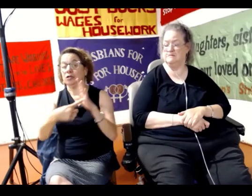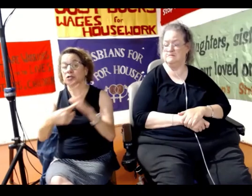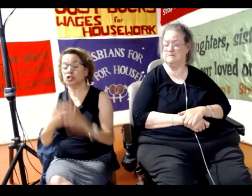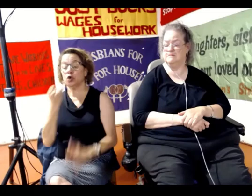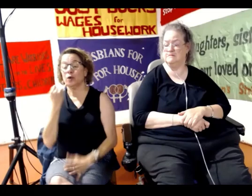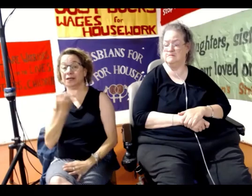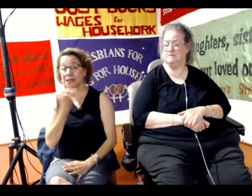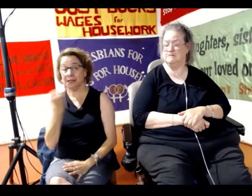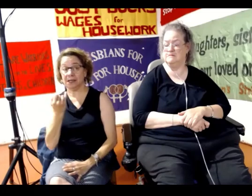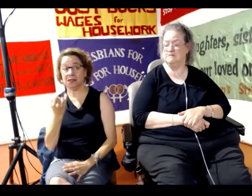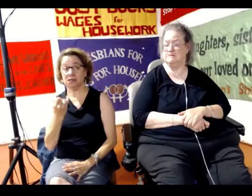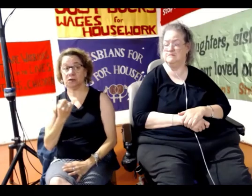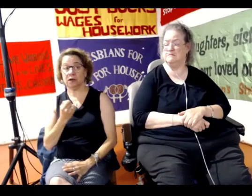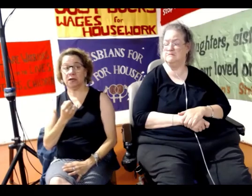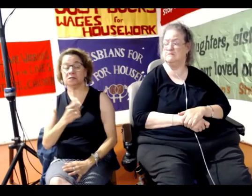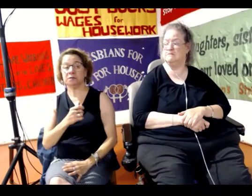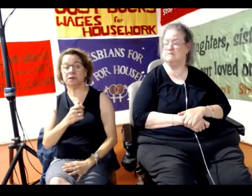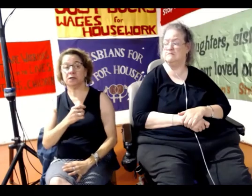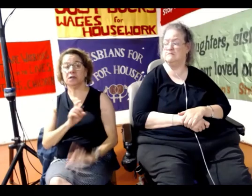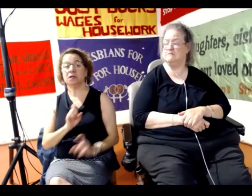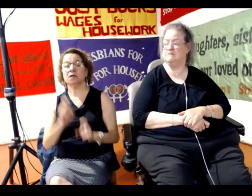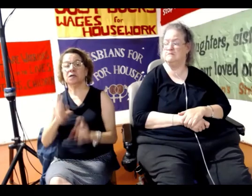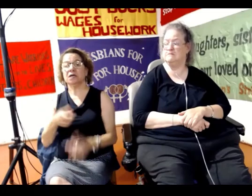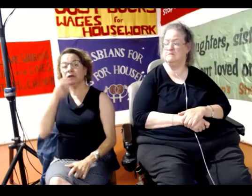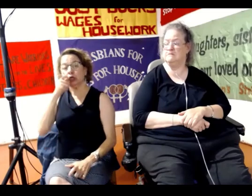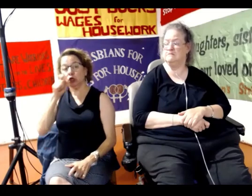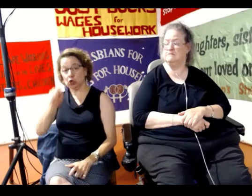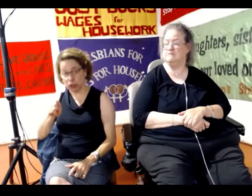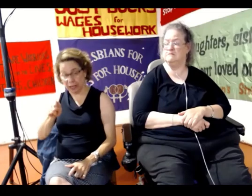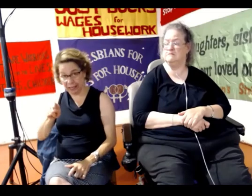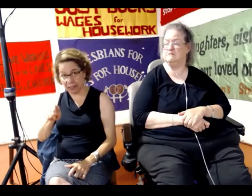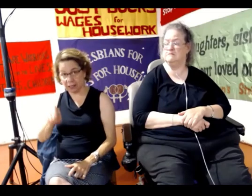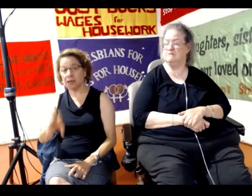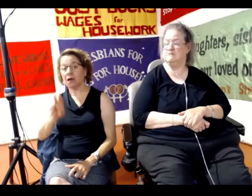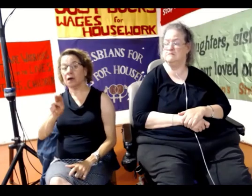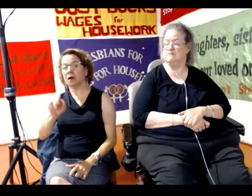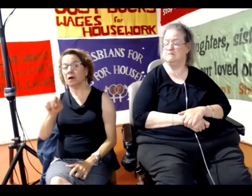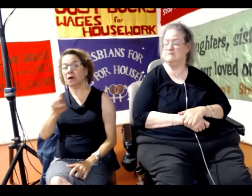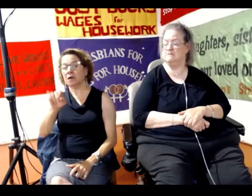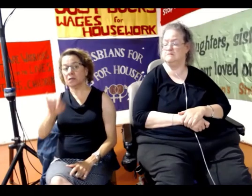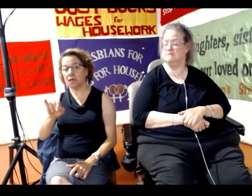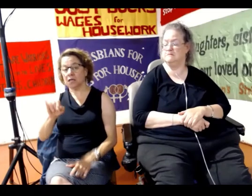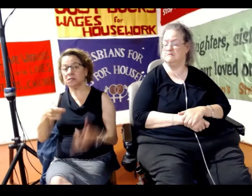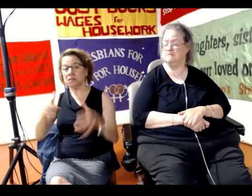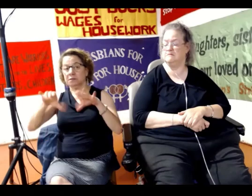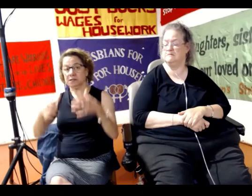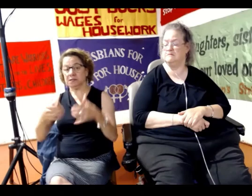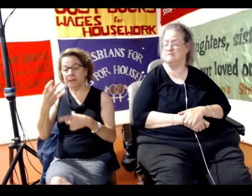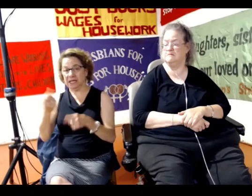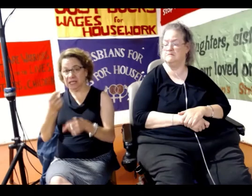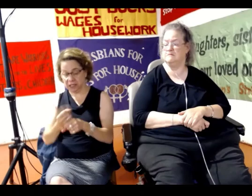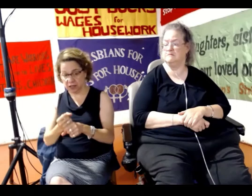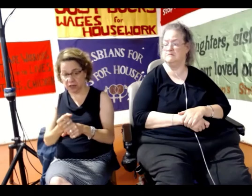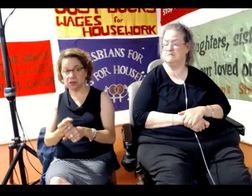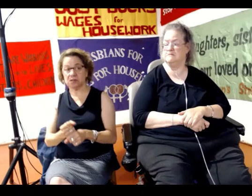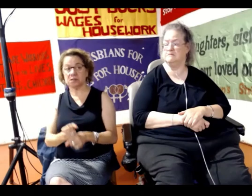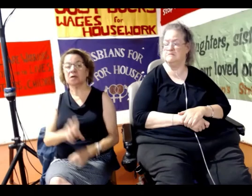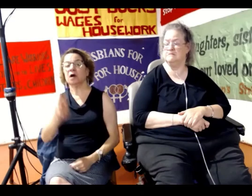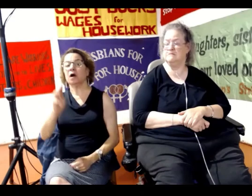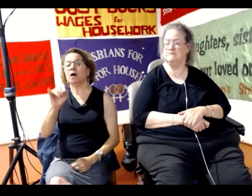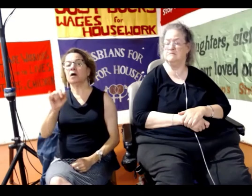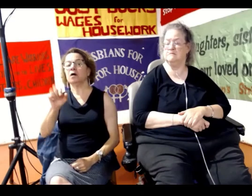Israel has been arming the Ukrainian Nazi battalions for many years, and armed Myanmar